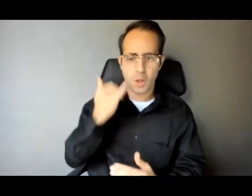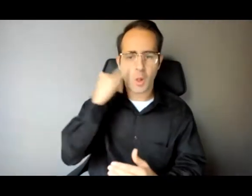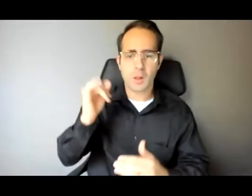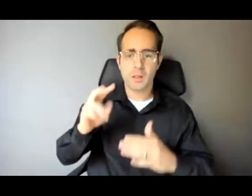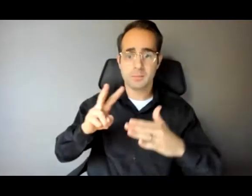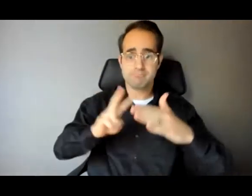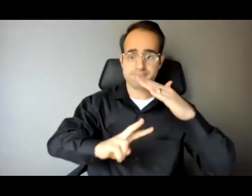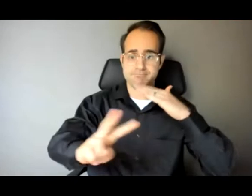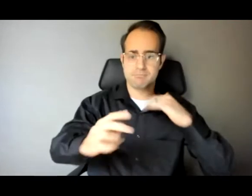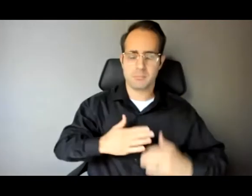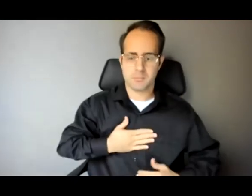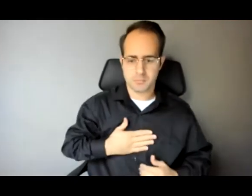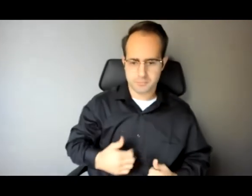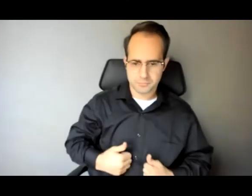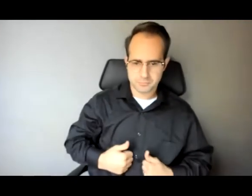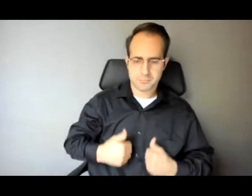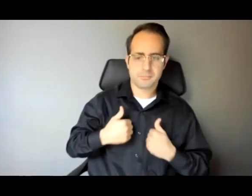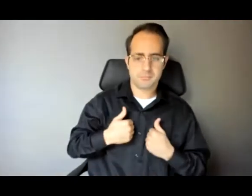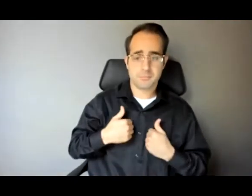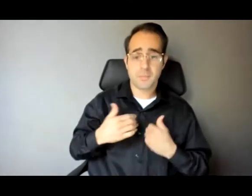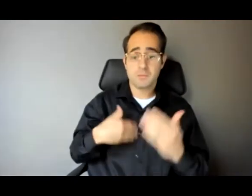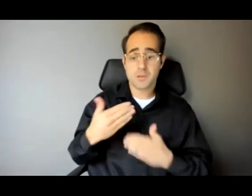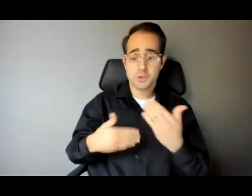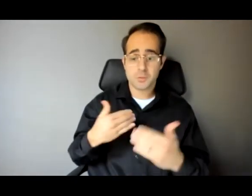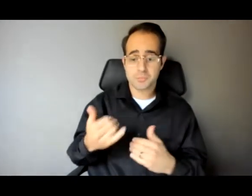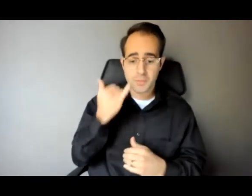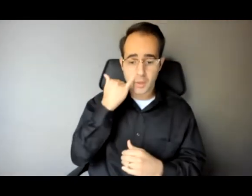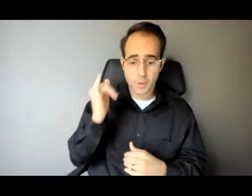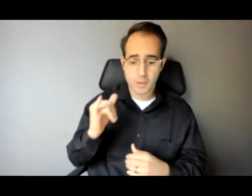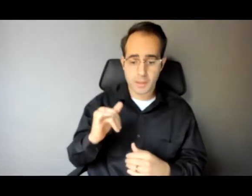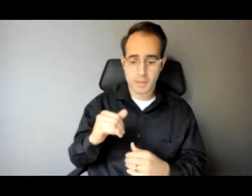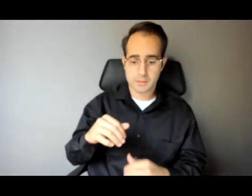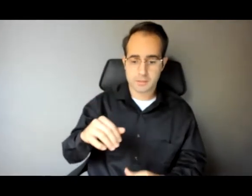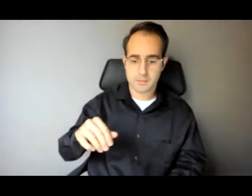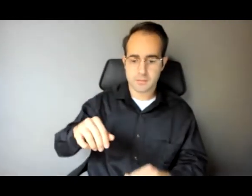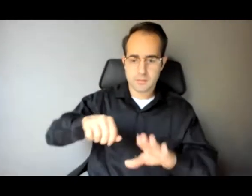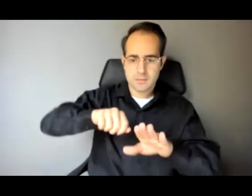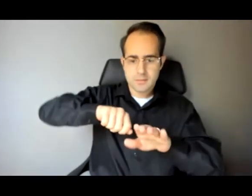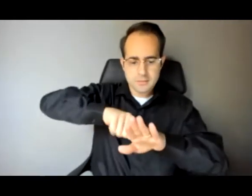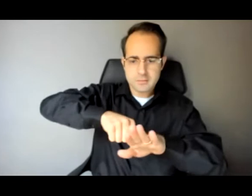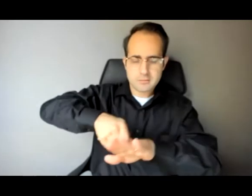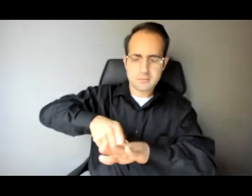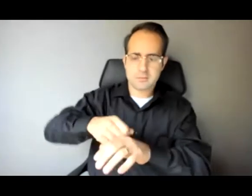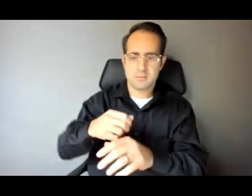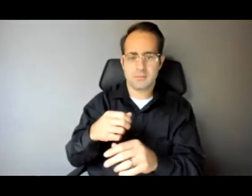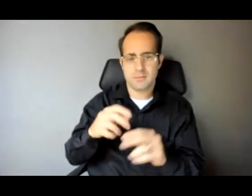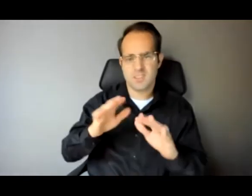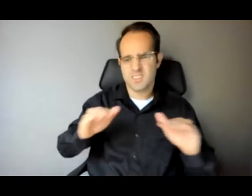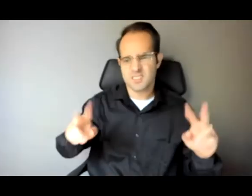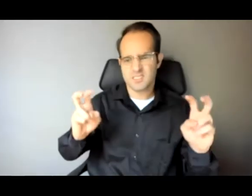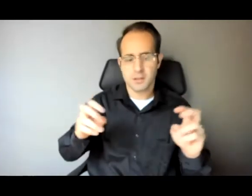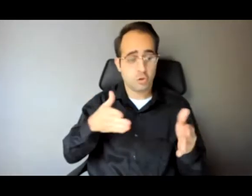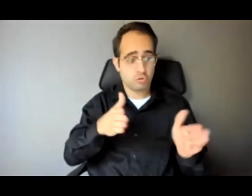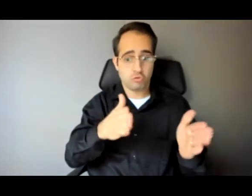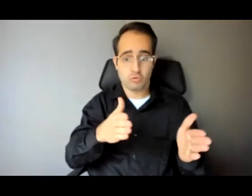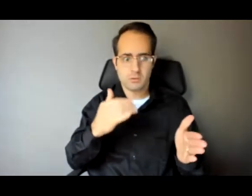Eventually, as latchkey kids, the allure of the streets became way too intoxicating. And I was arrested at